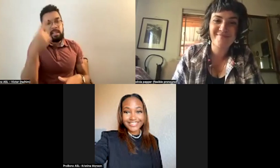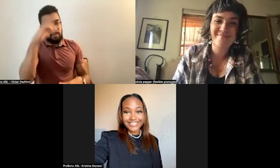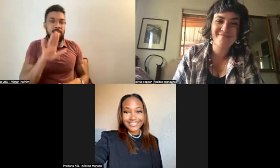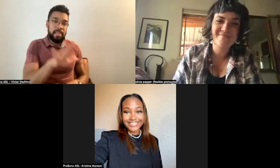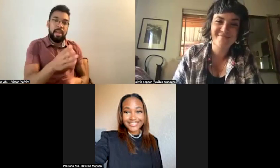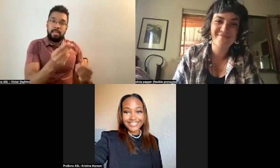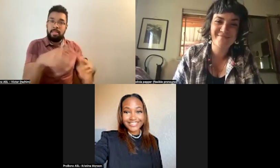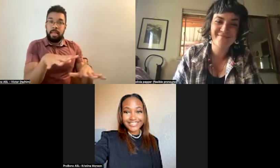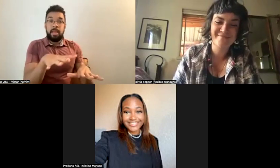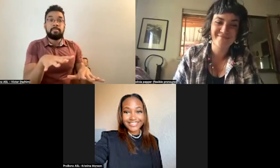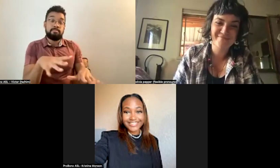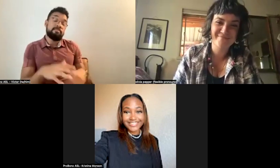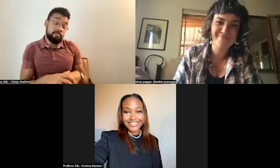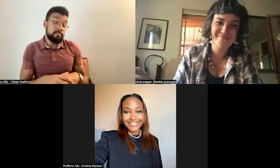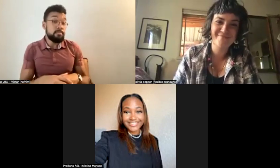That is wonderful.